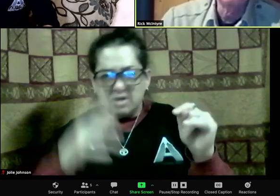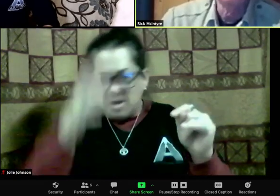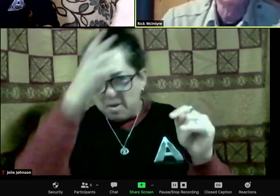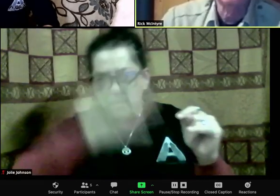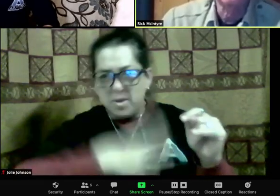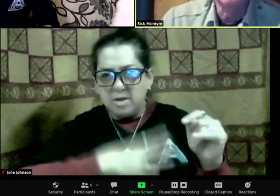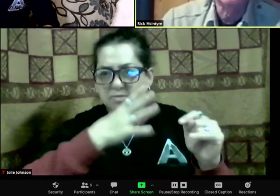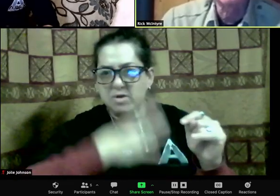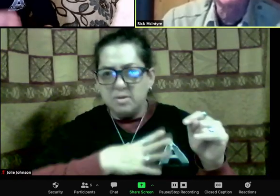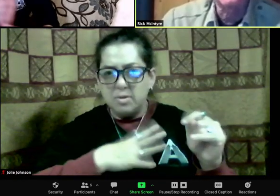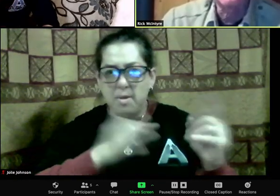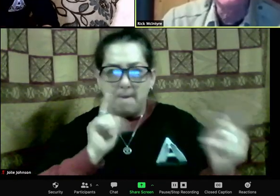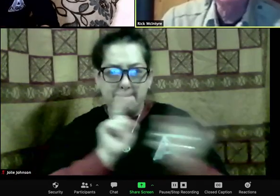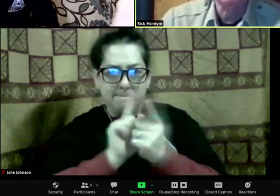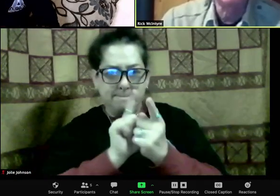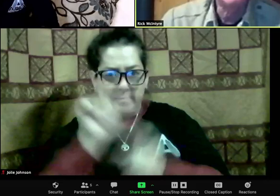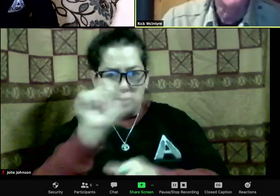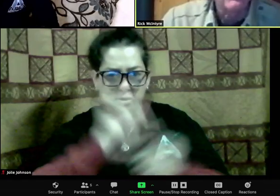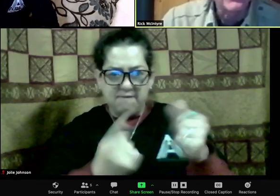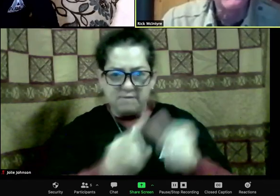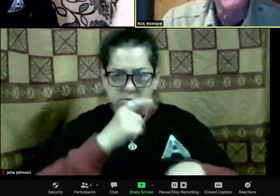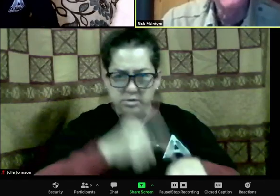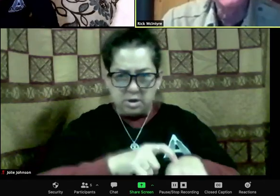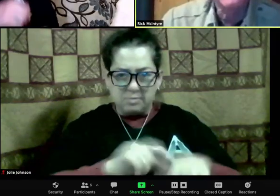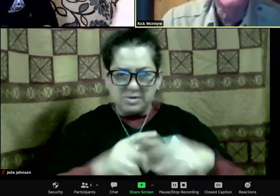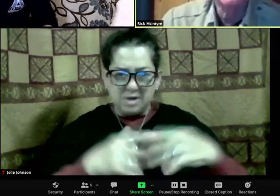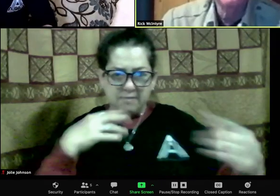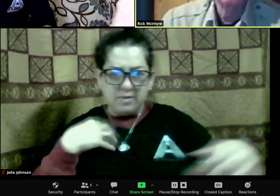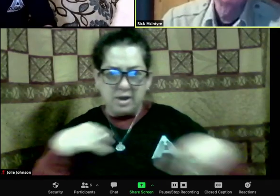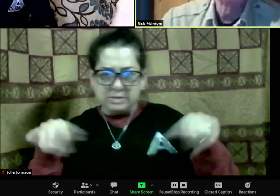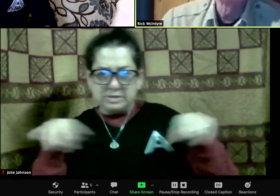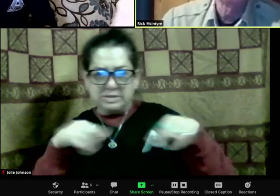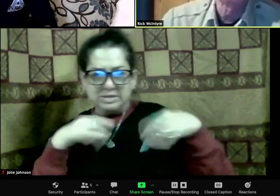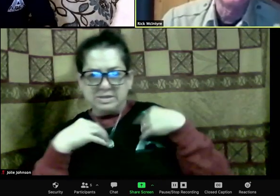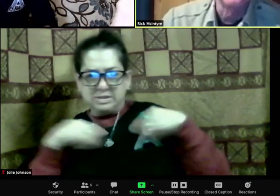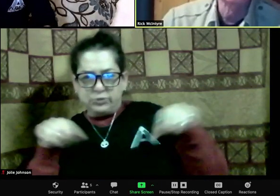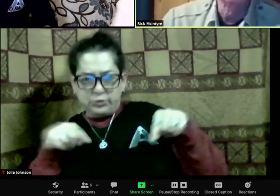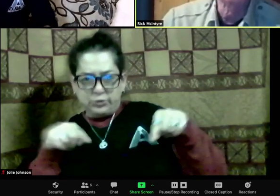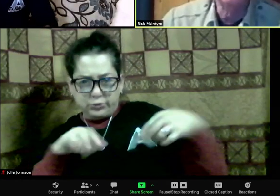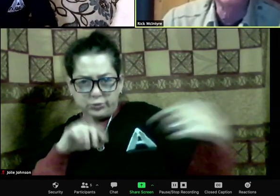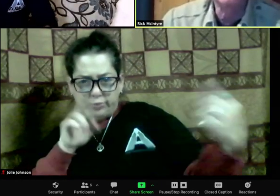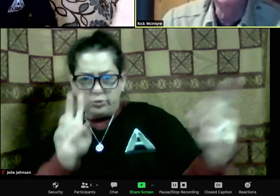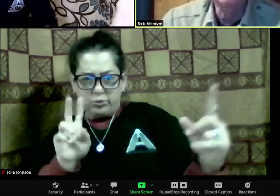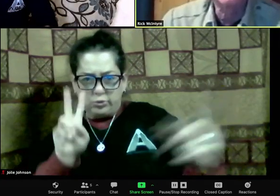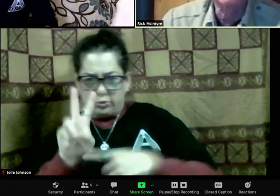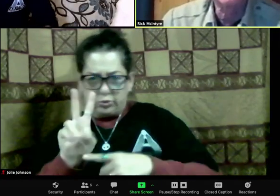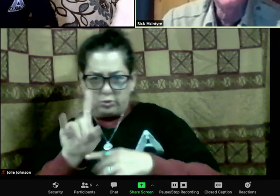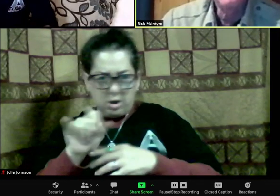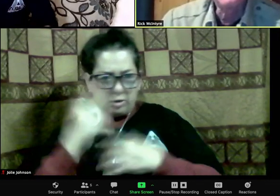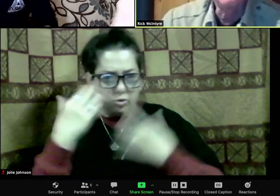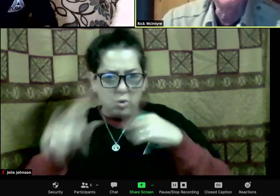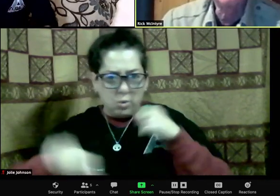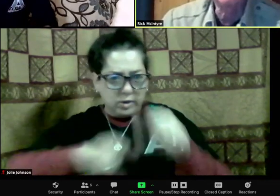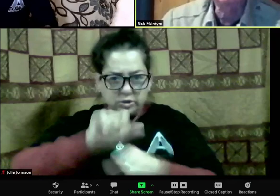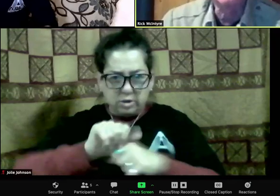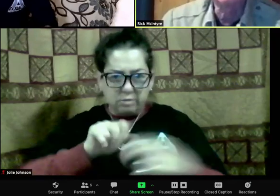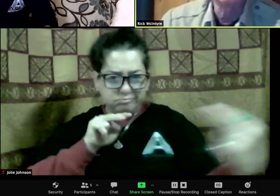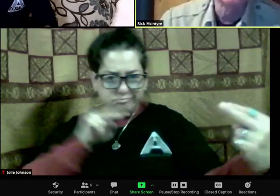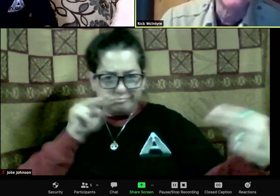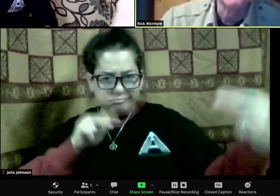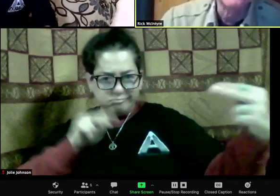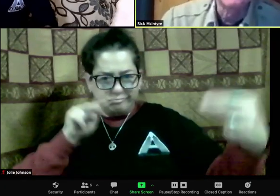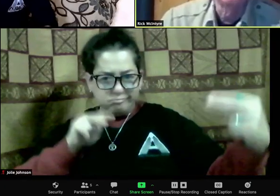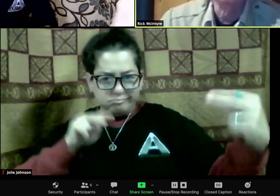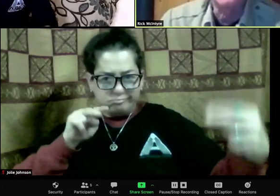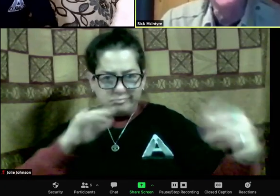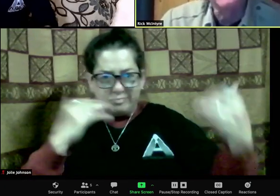black coat. And somewhere along that line, late in probably late in the fall of 95,